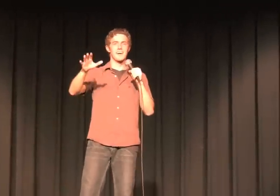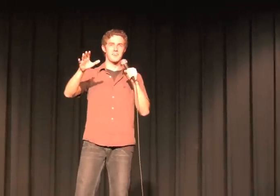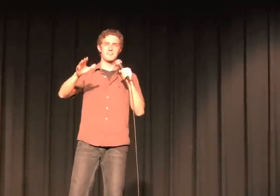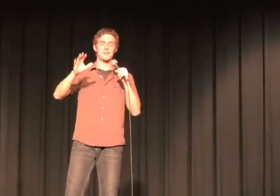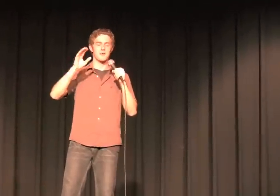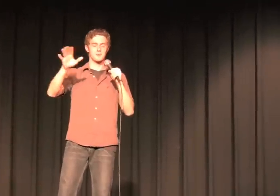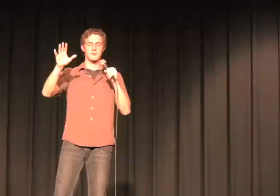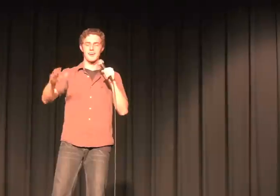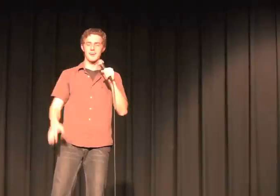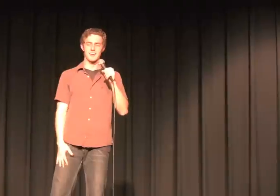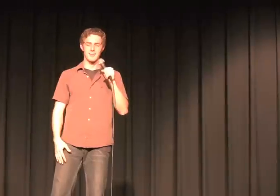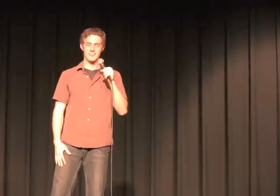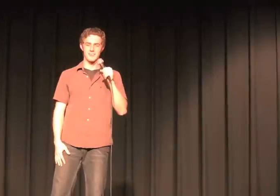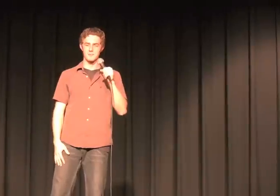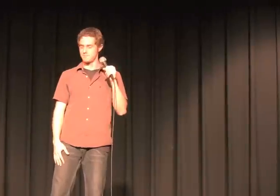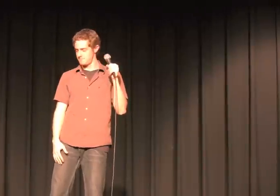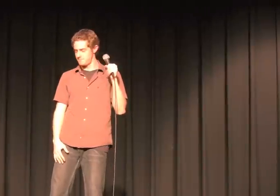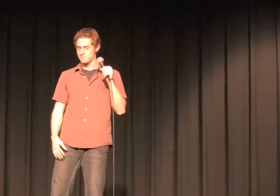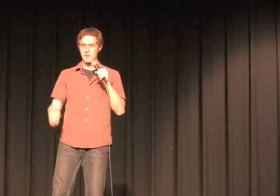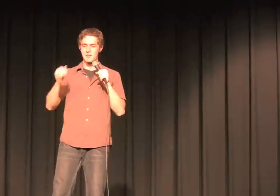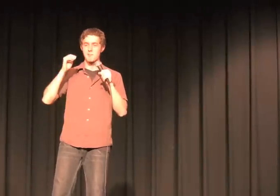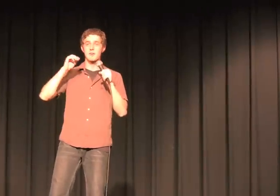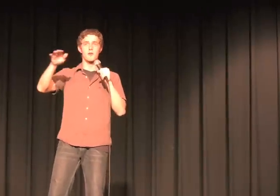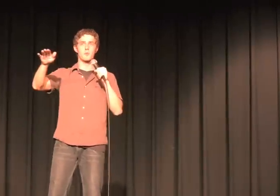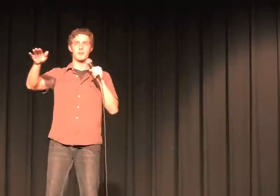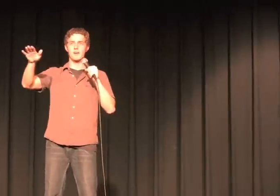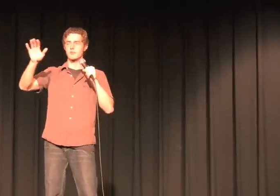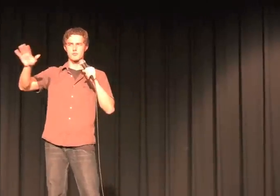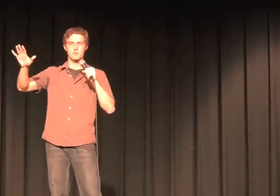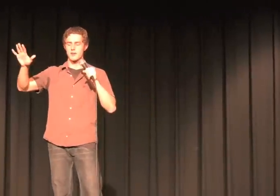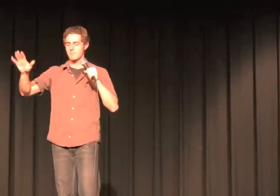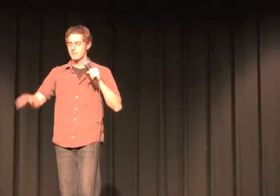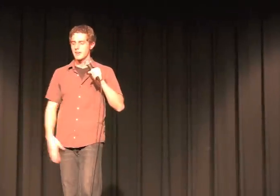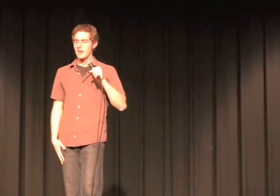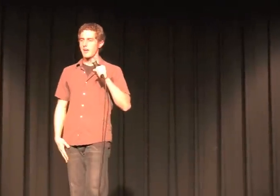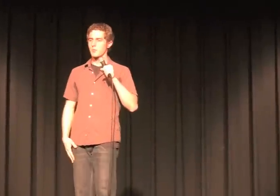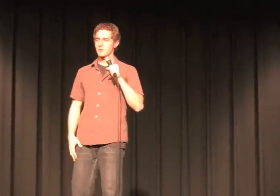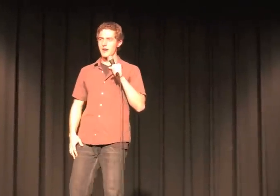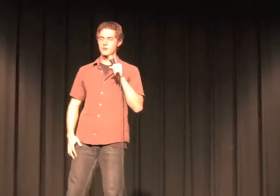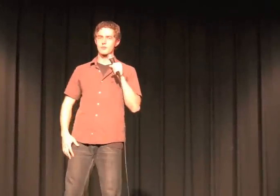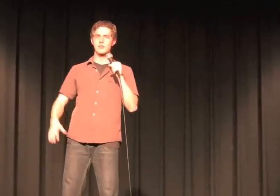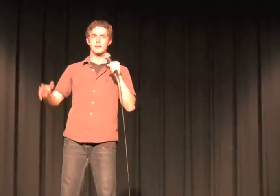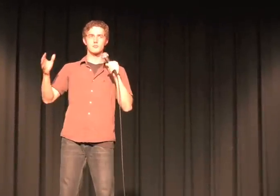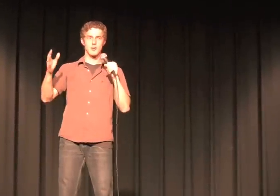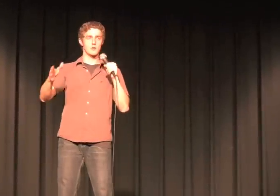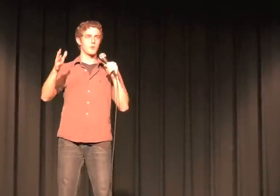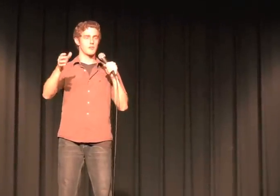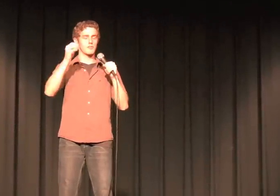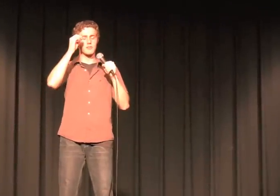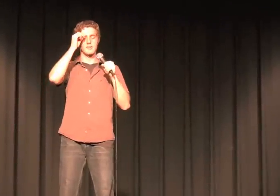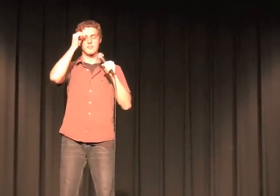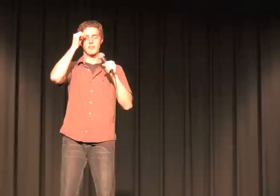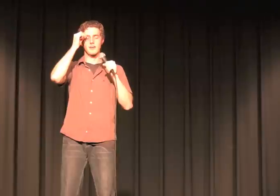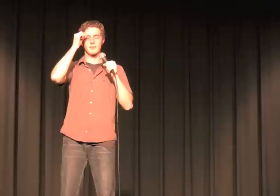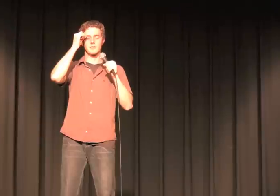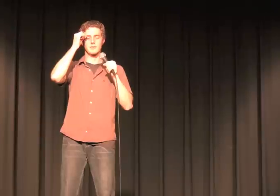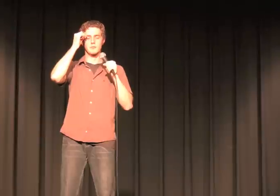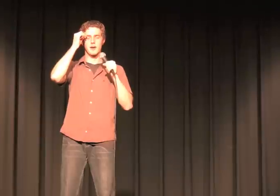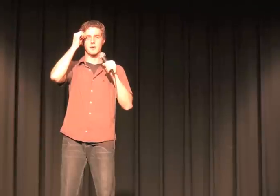got out of town, I was okay, and made it all the way to Dallas just fine. And it was actually January 30th that I did my